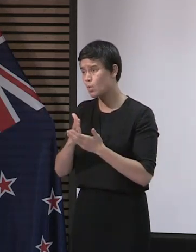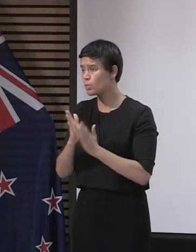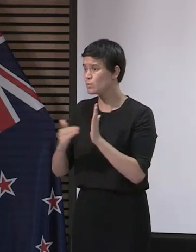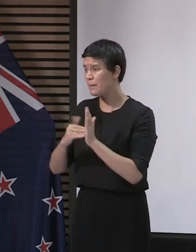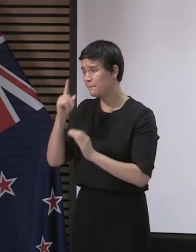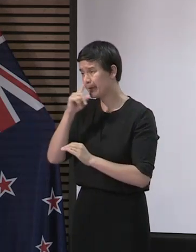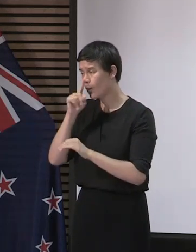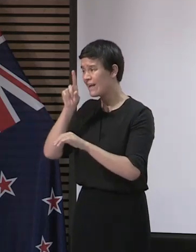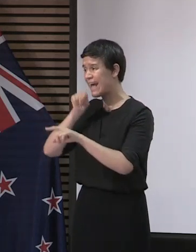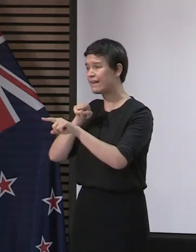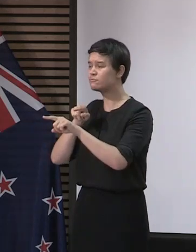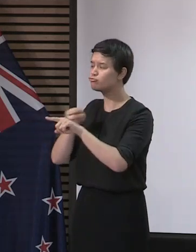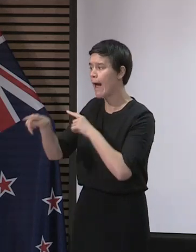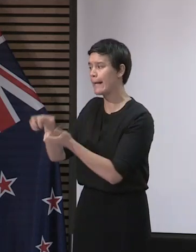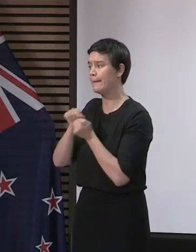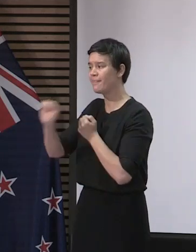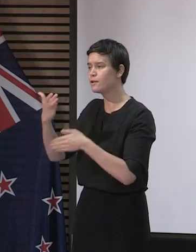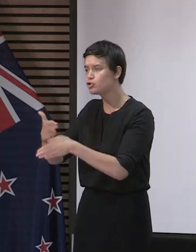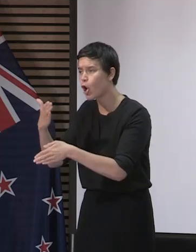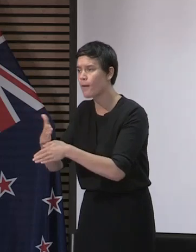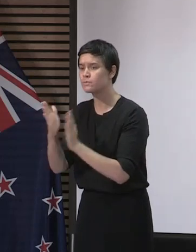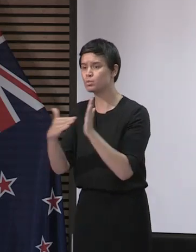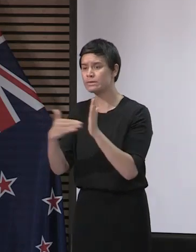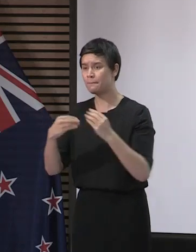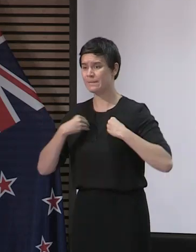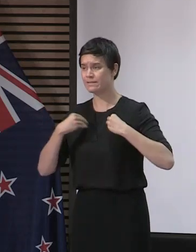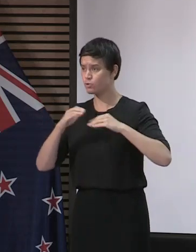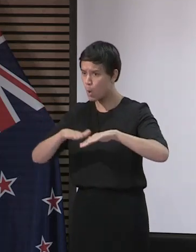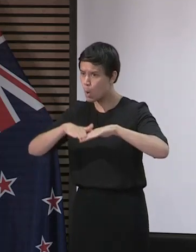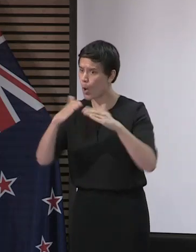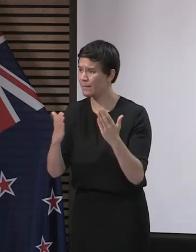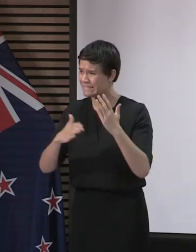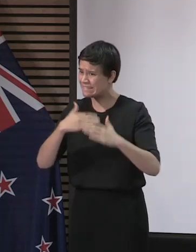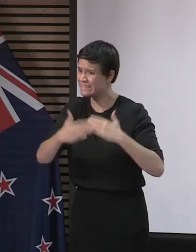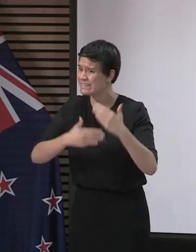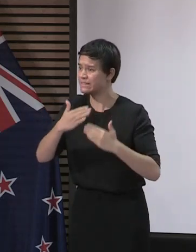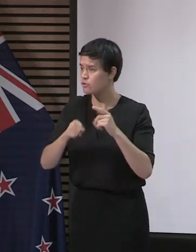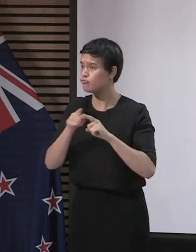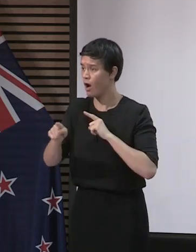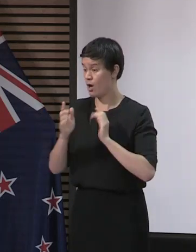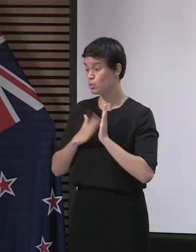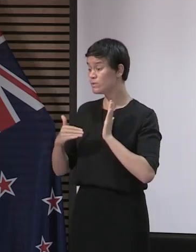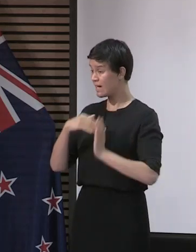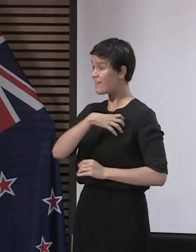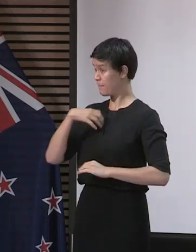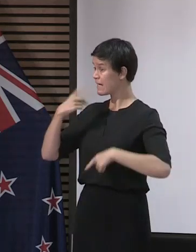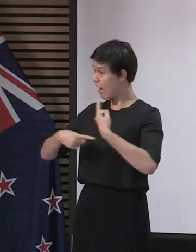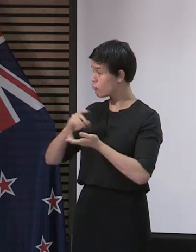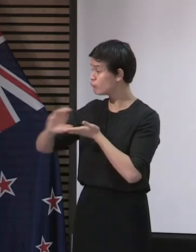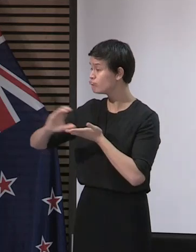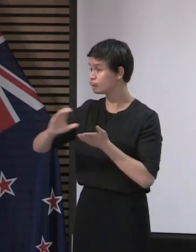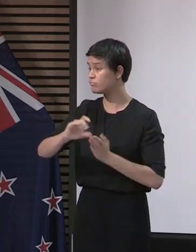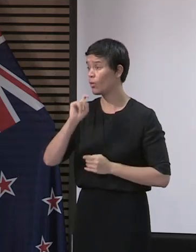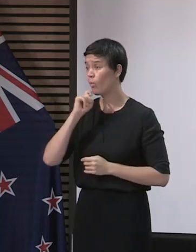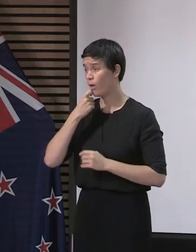assistance to ensure as many Kiwi businesses as possible remain viable. We will continue to do this. But I know what